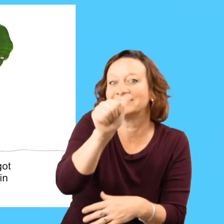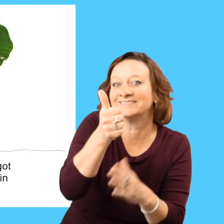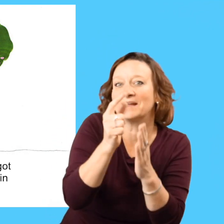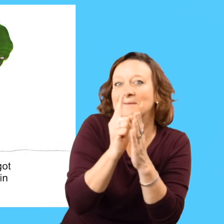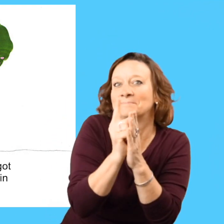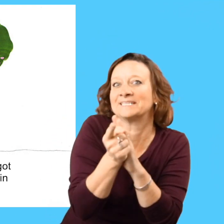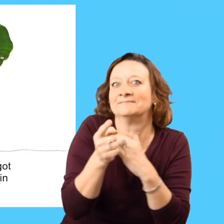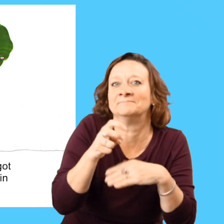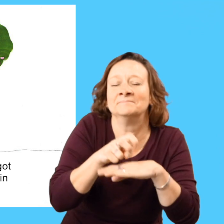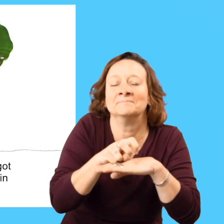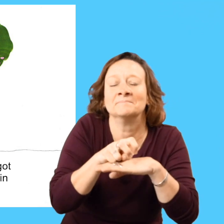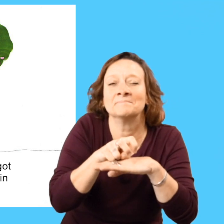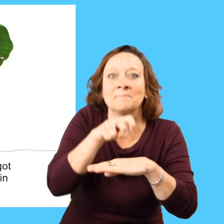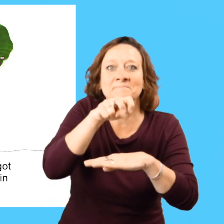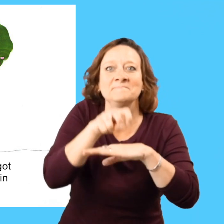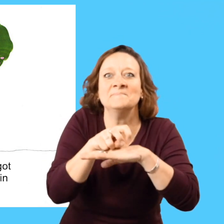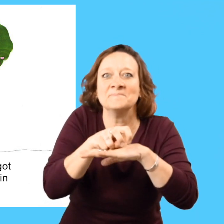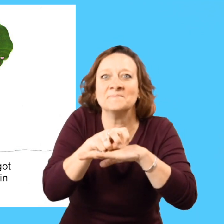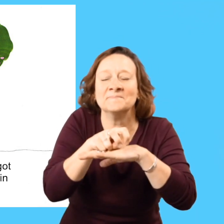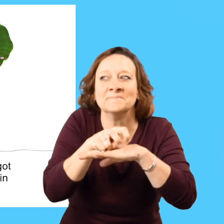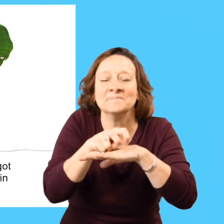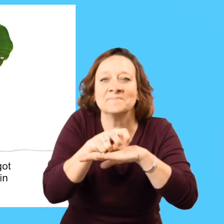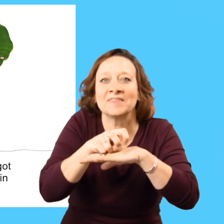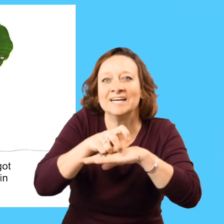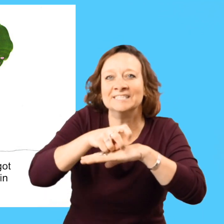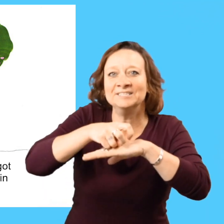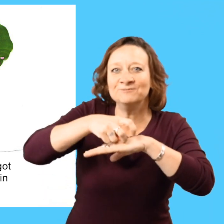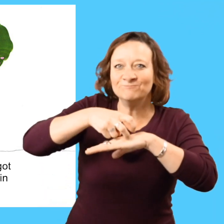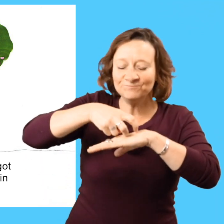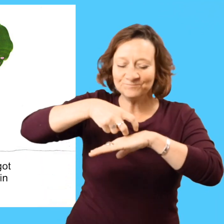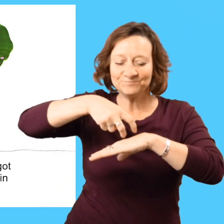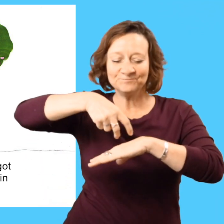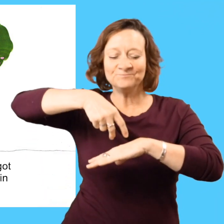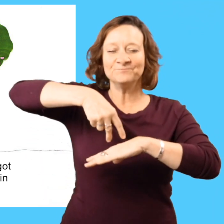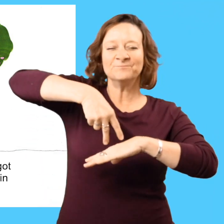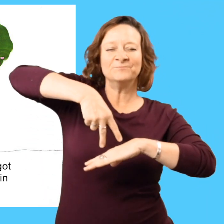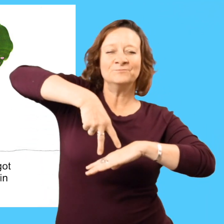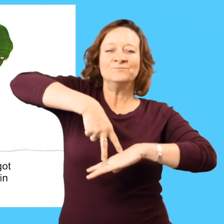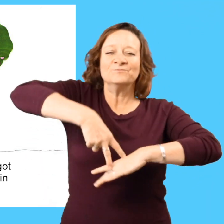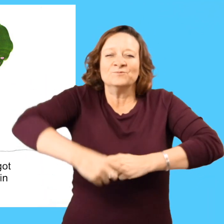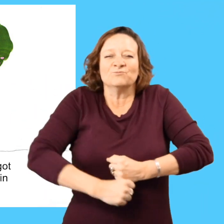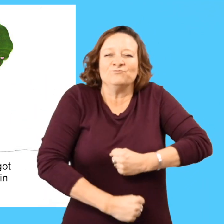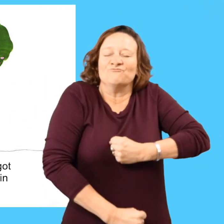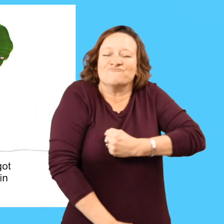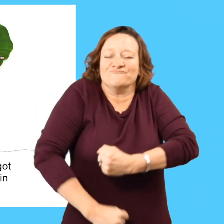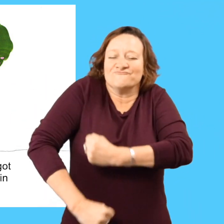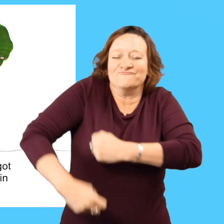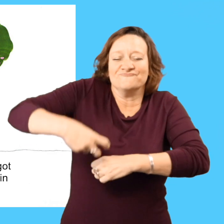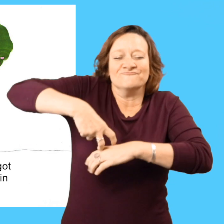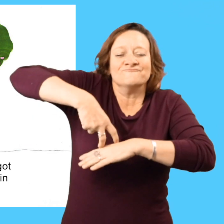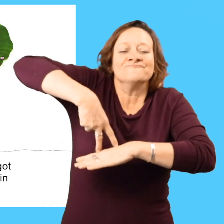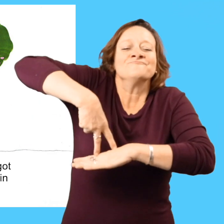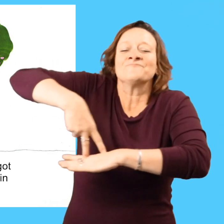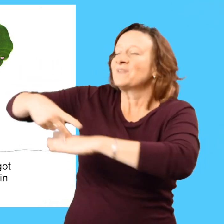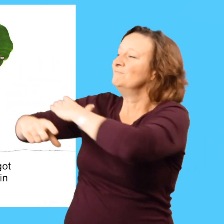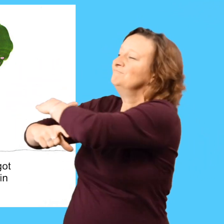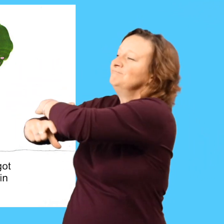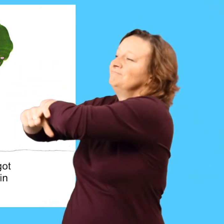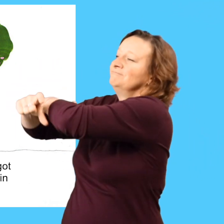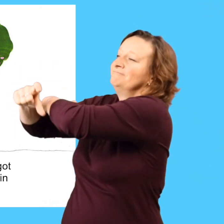After ten minutes, Stalky cackled, got up, and stretched her legs proudly in